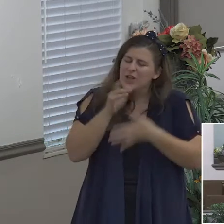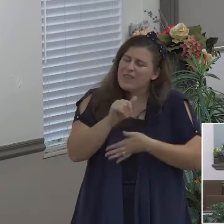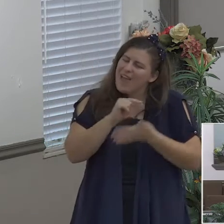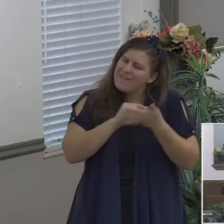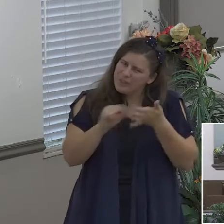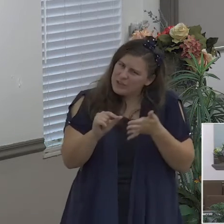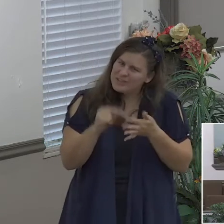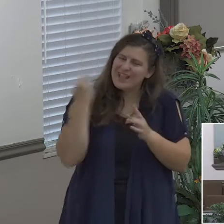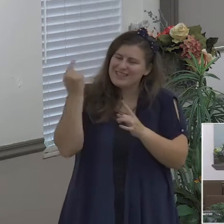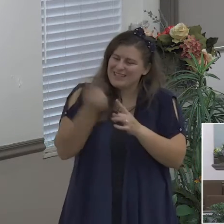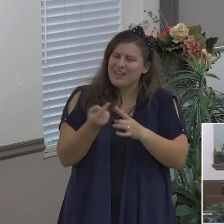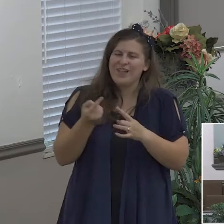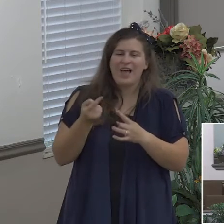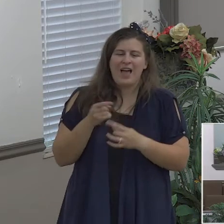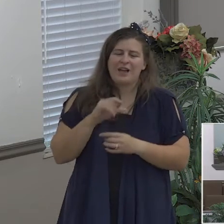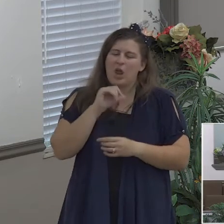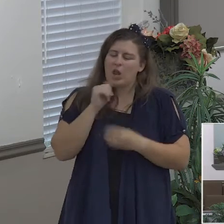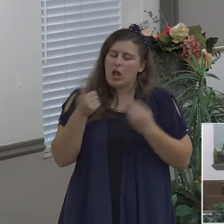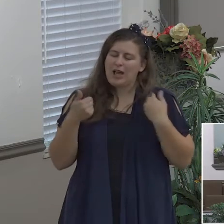choices